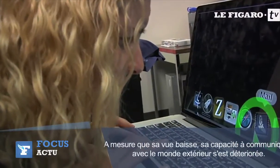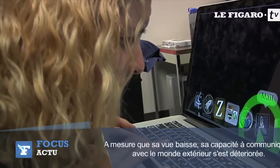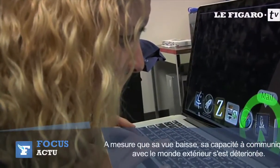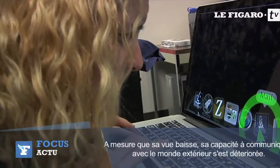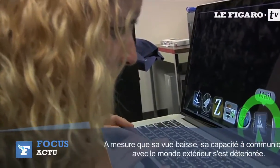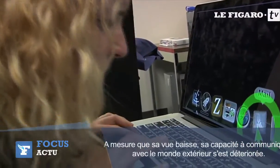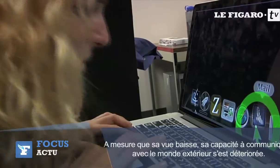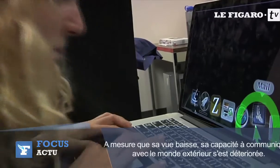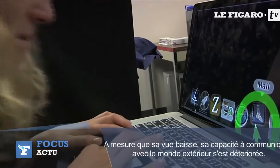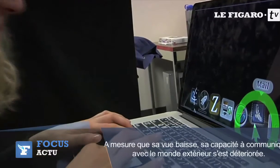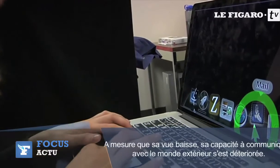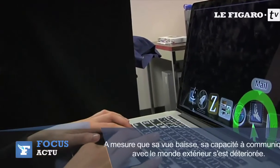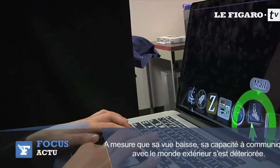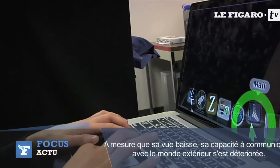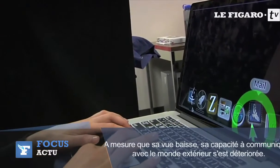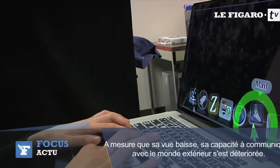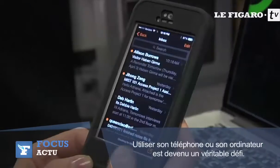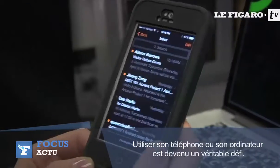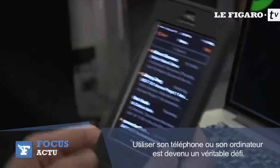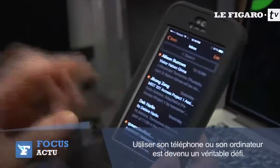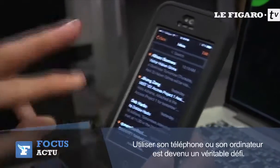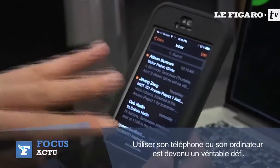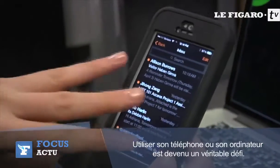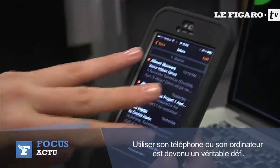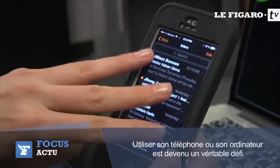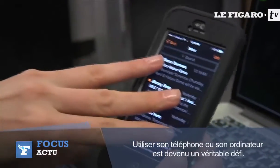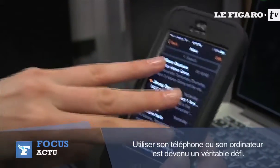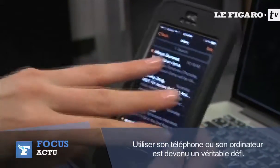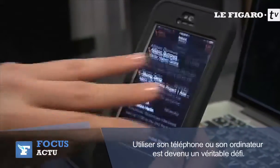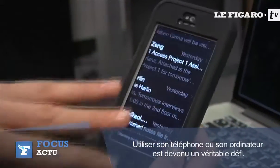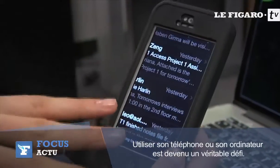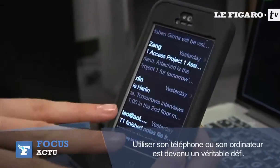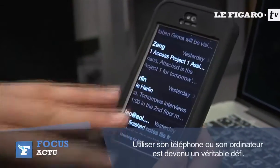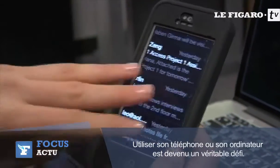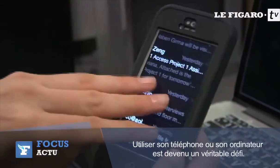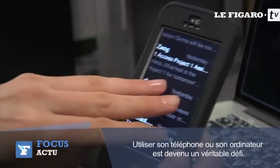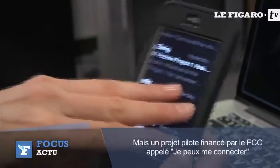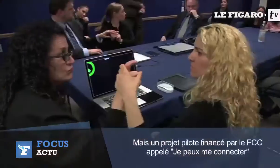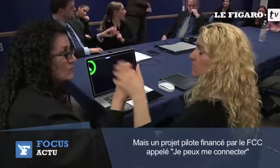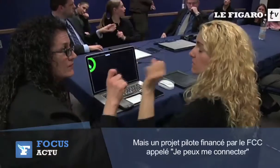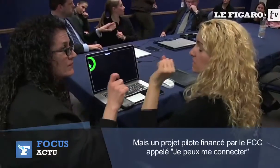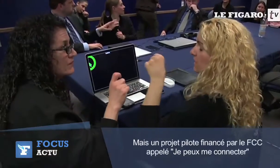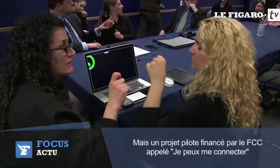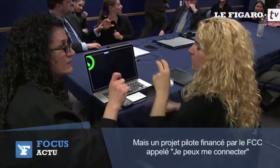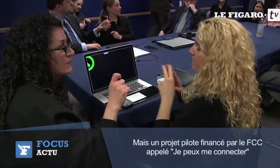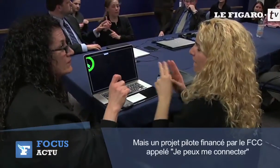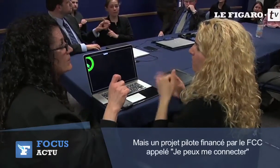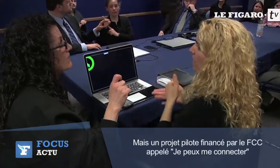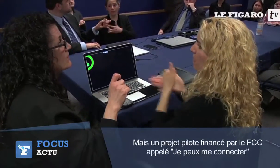did her communication with the outside world using her phone and computer became challenging but a pilot program funded by the